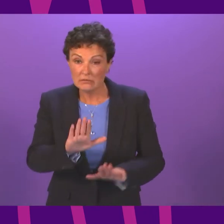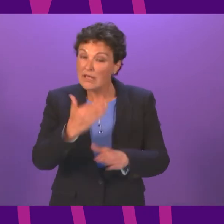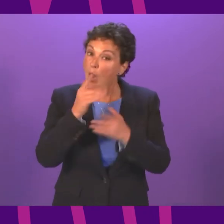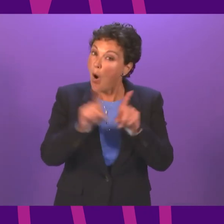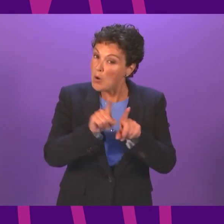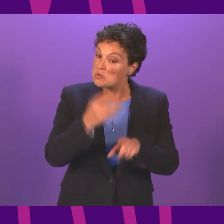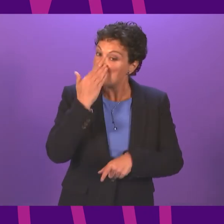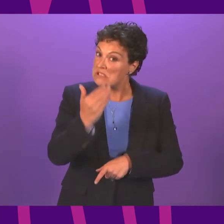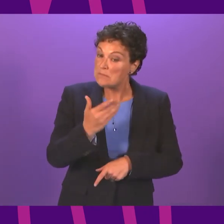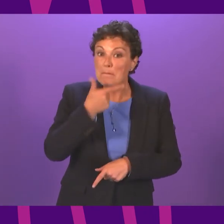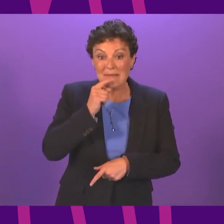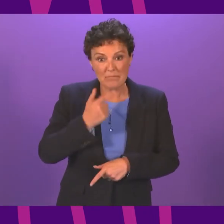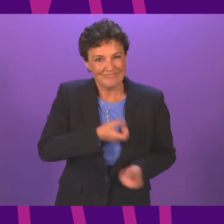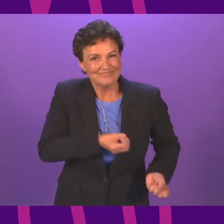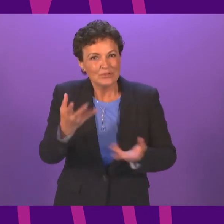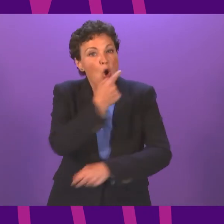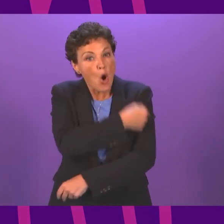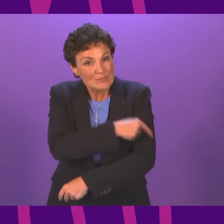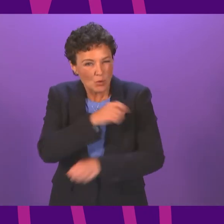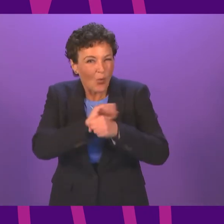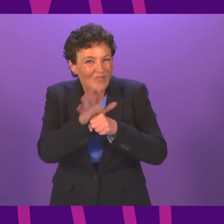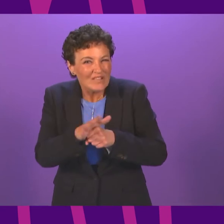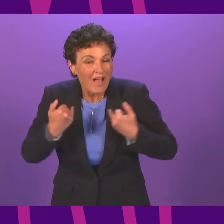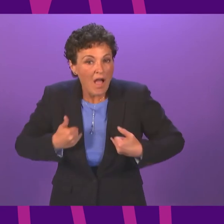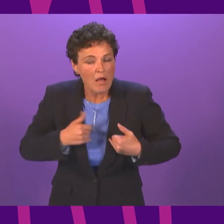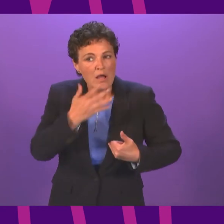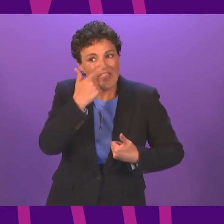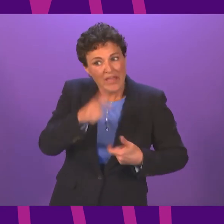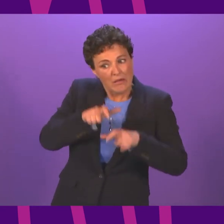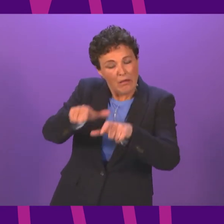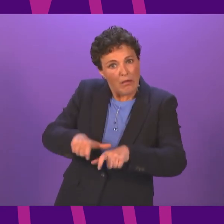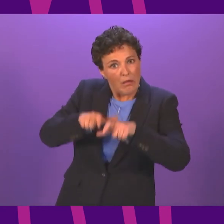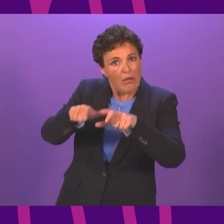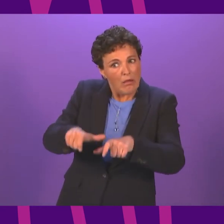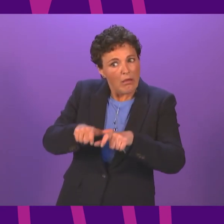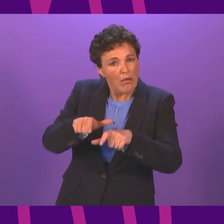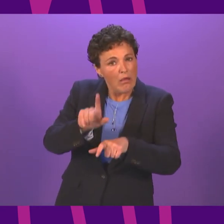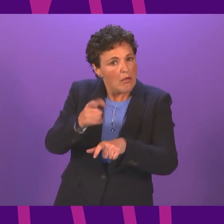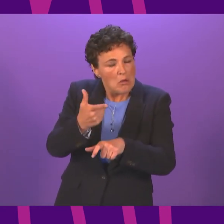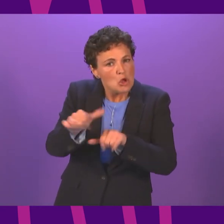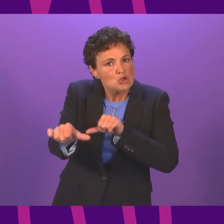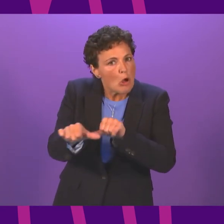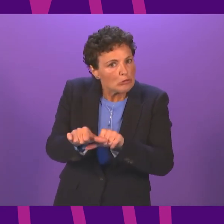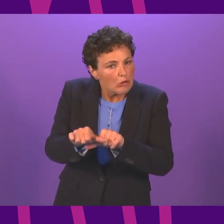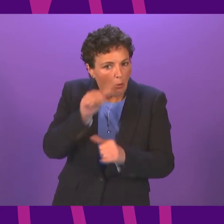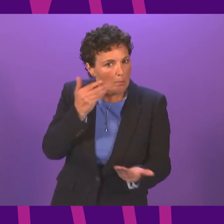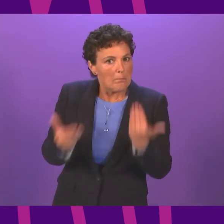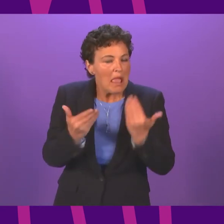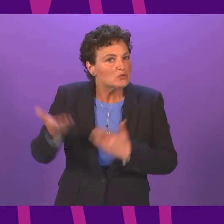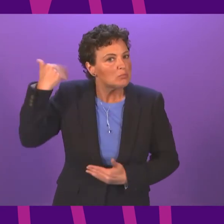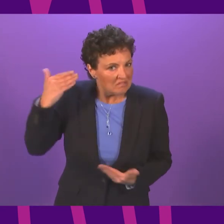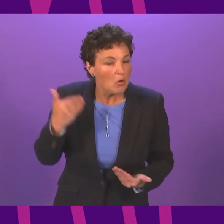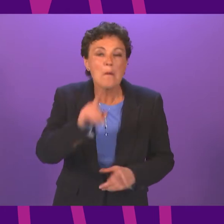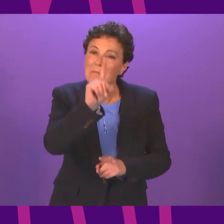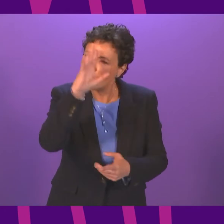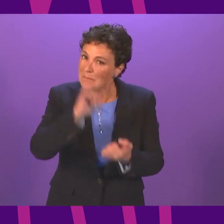time in hospital. Though we should remember that even if they do not need hospital treatment, some people will suffer significant health harms, including long